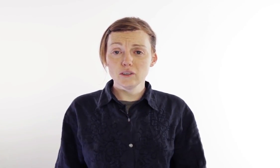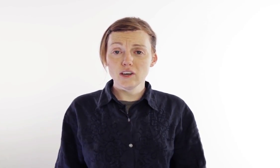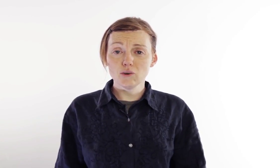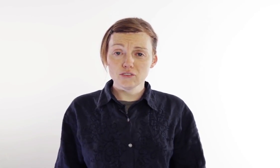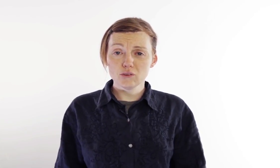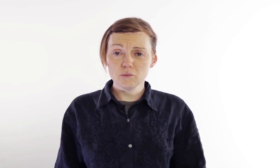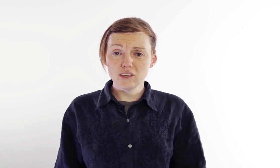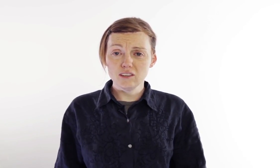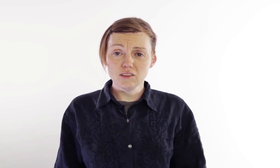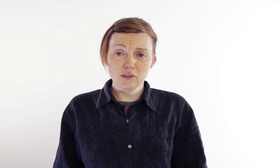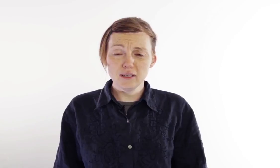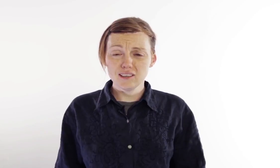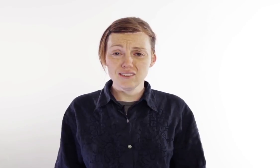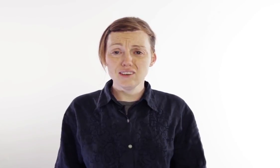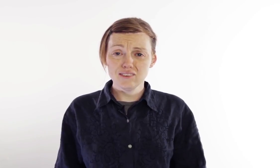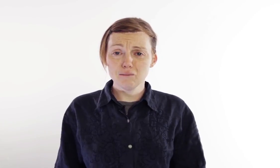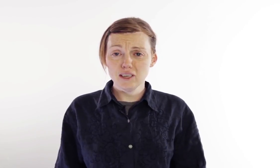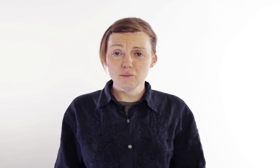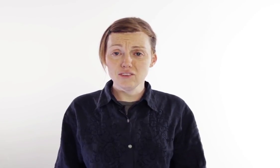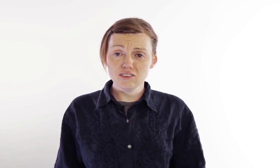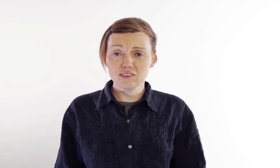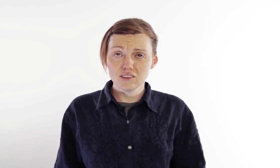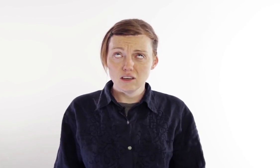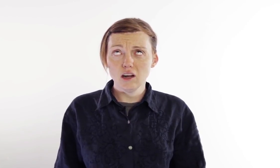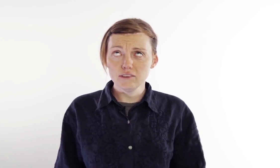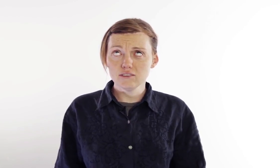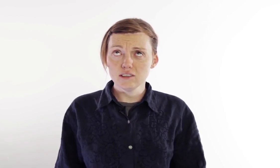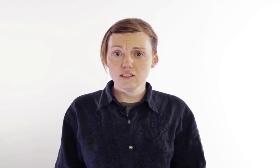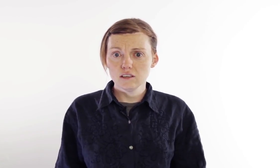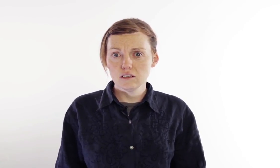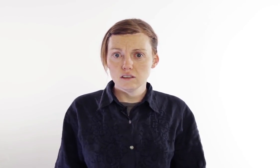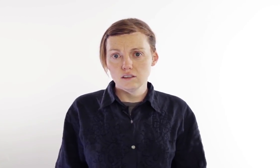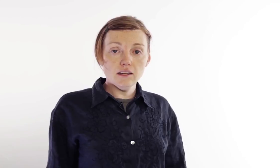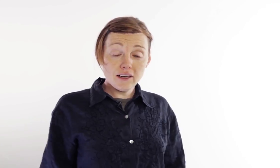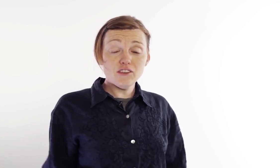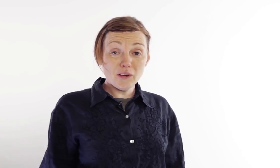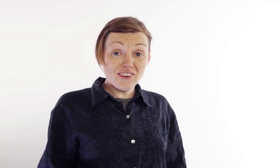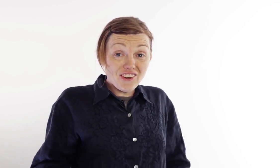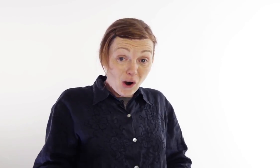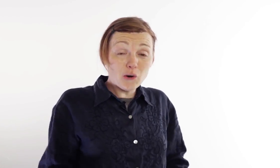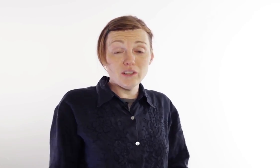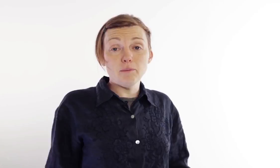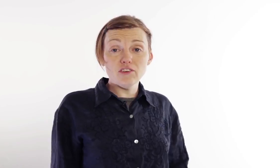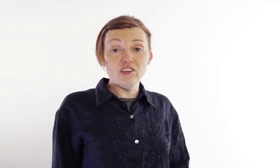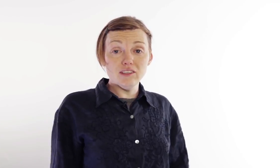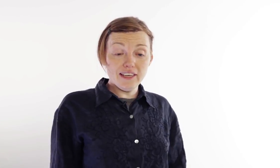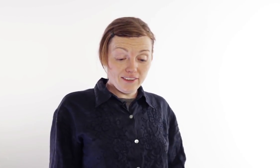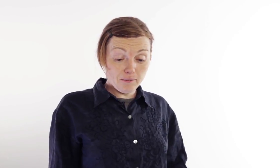with hydroxyl groups at the 3 beta and 17 beta positions, obviously. A lot of these questions are really personal, like they're